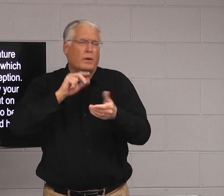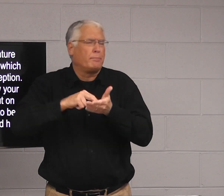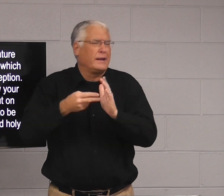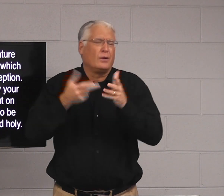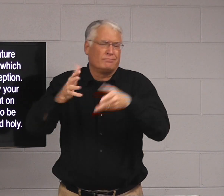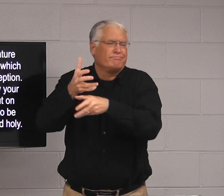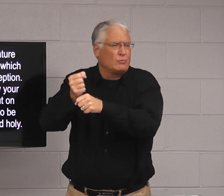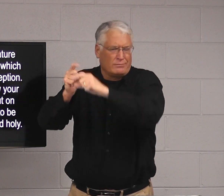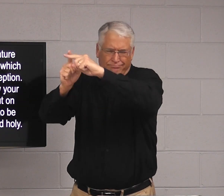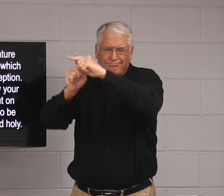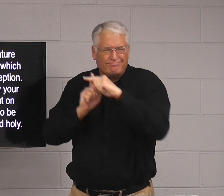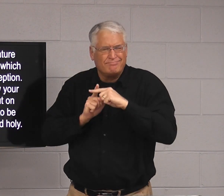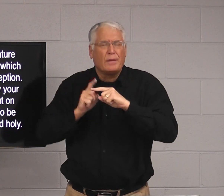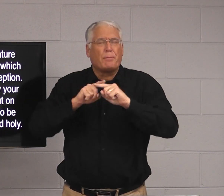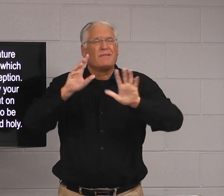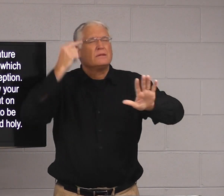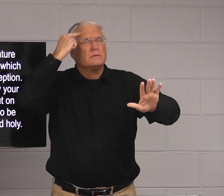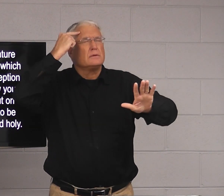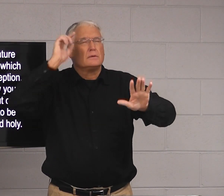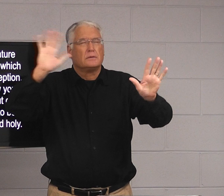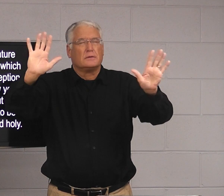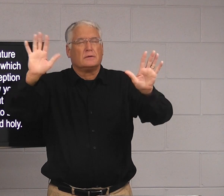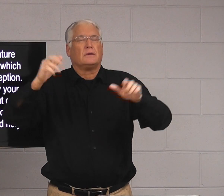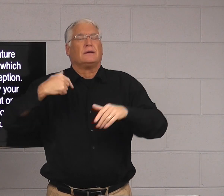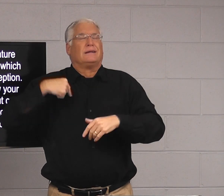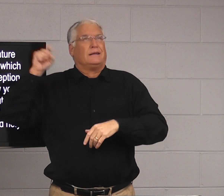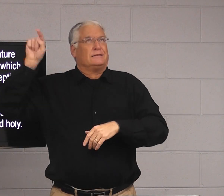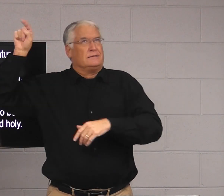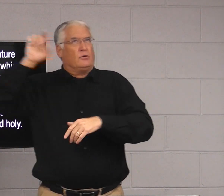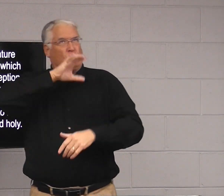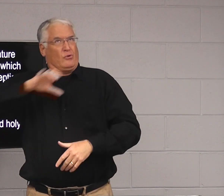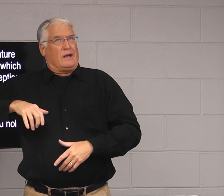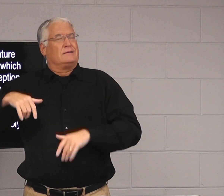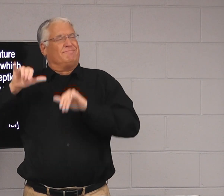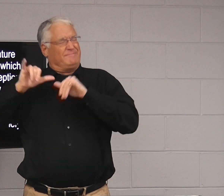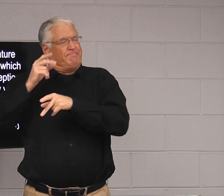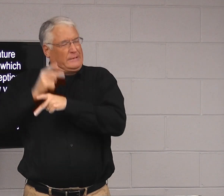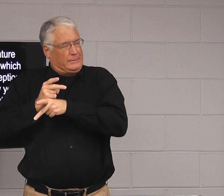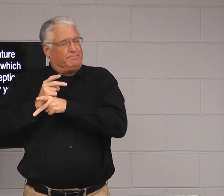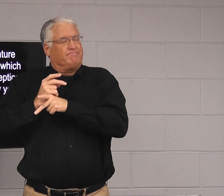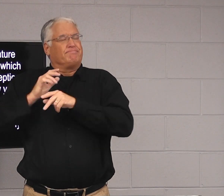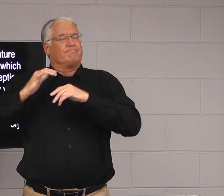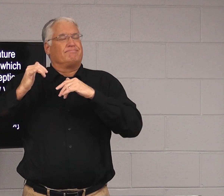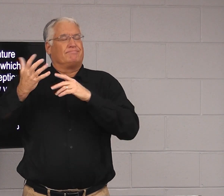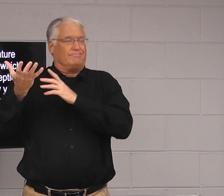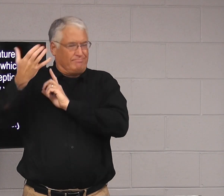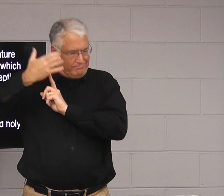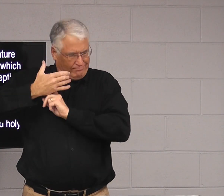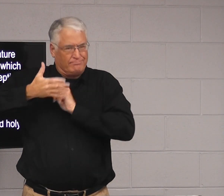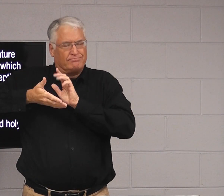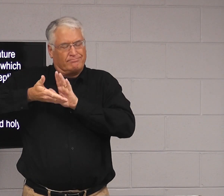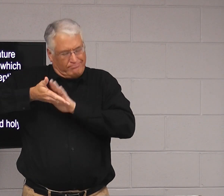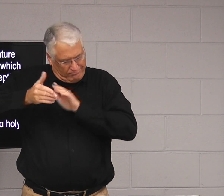The new nature. Meaning, not the trust in salvation, but you have to think. I have to be like Christ. have to keep